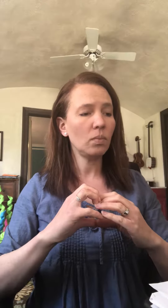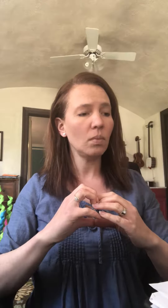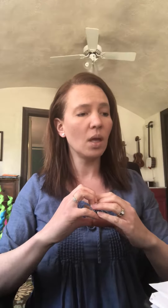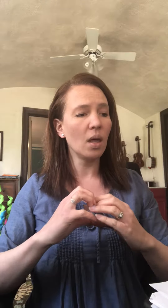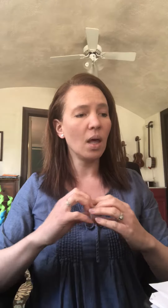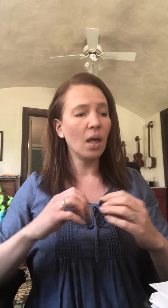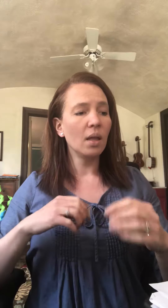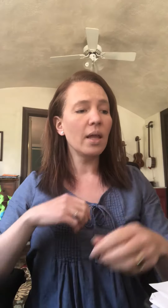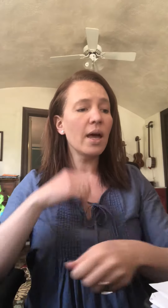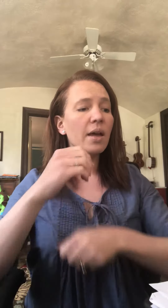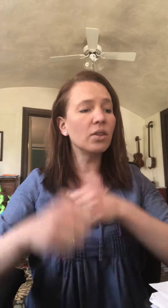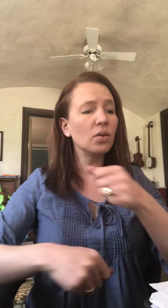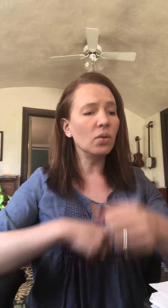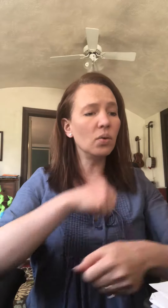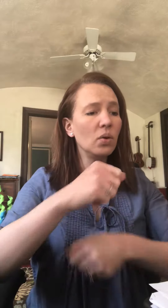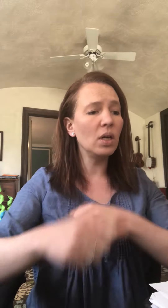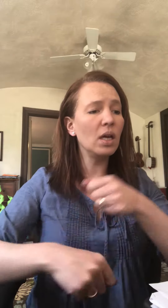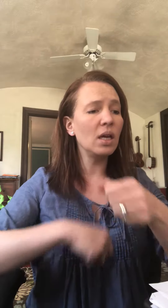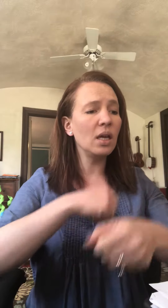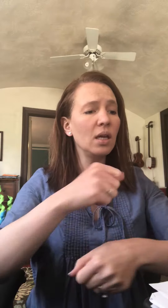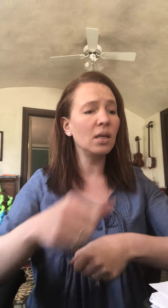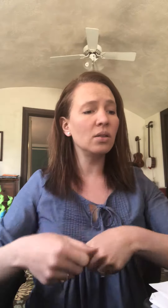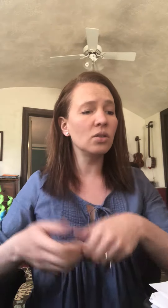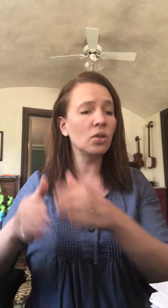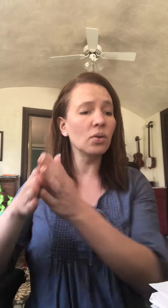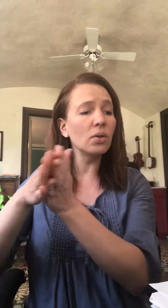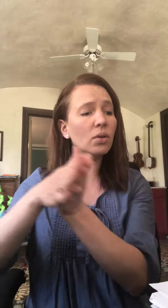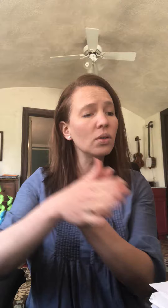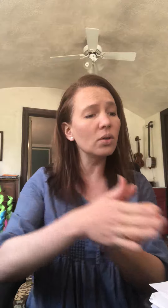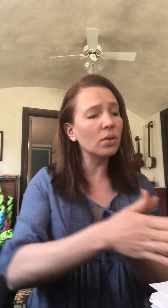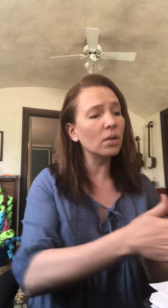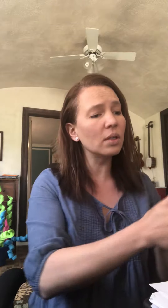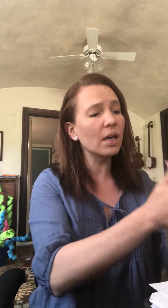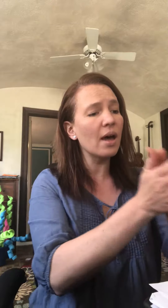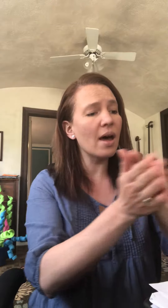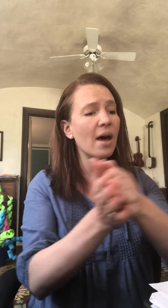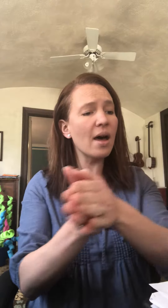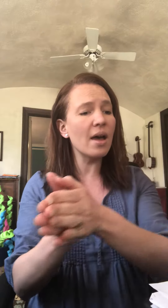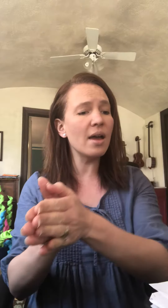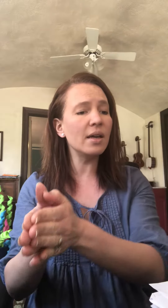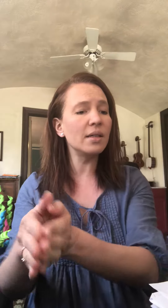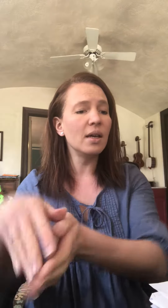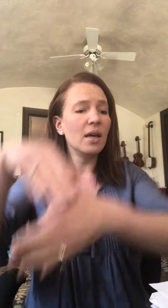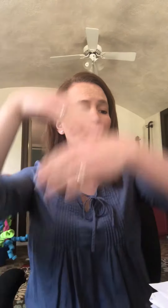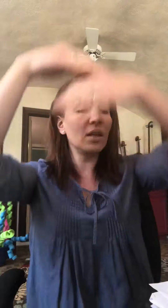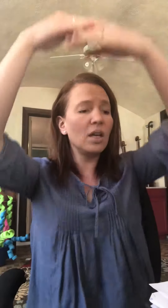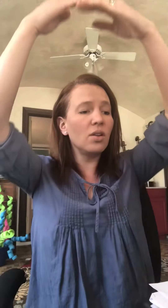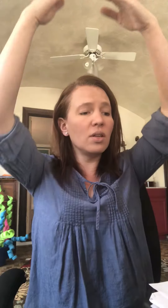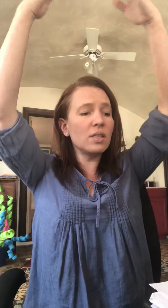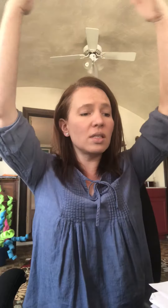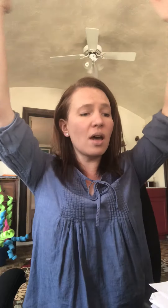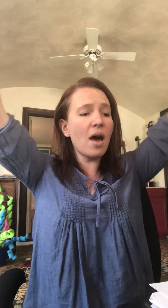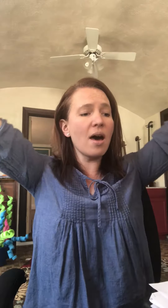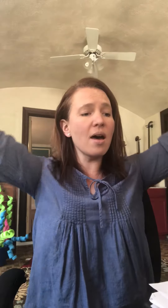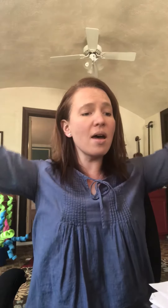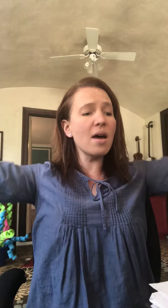Like the wind you'll guide, clear the skies